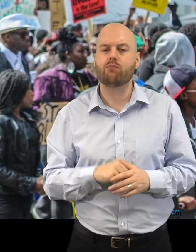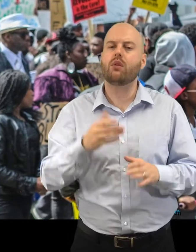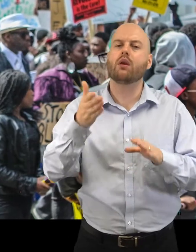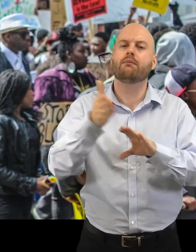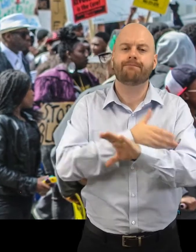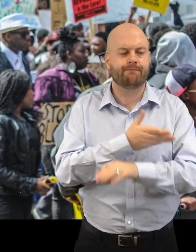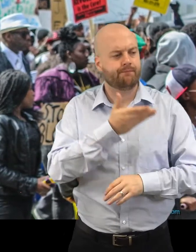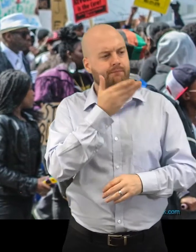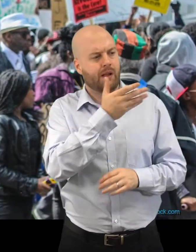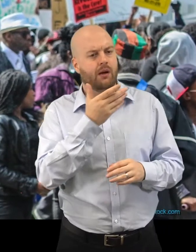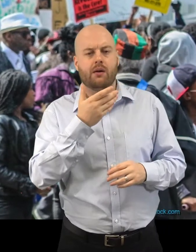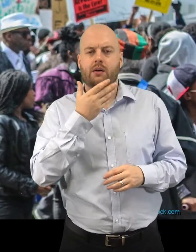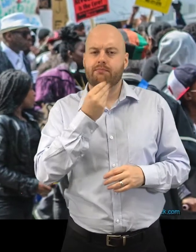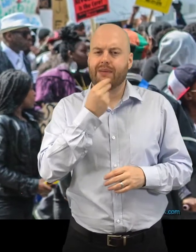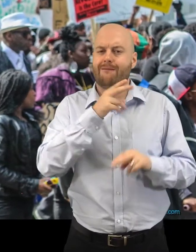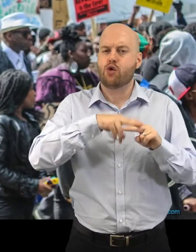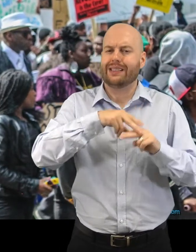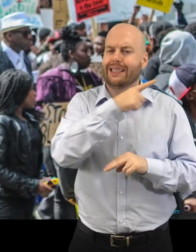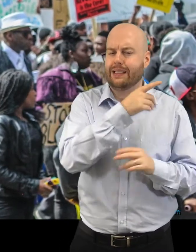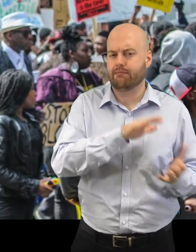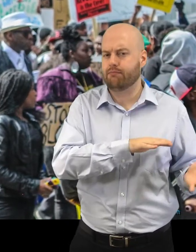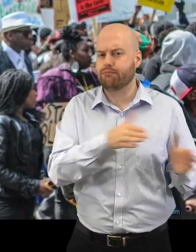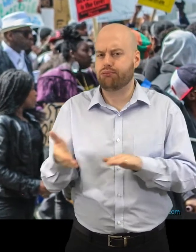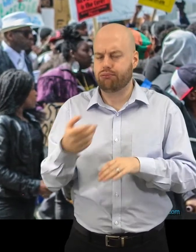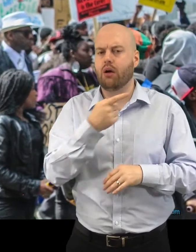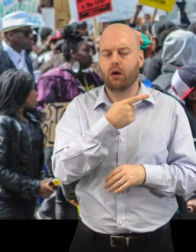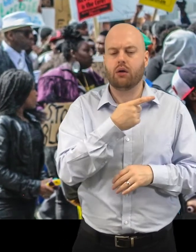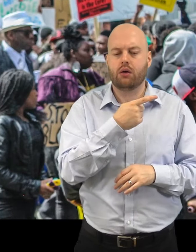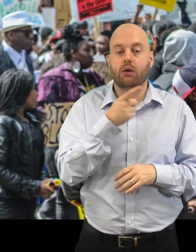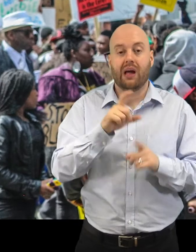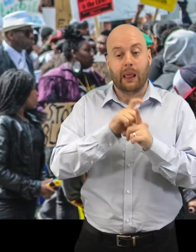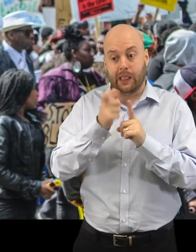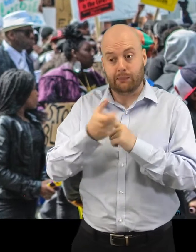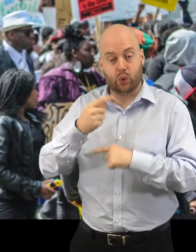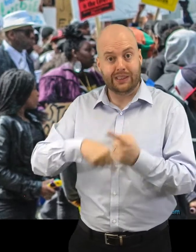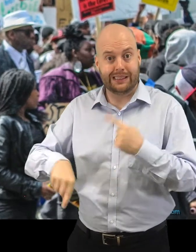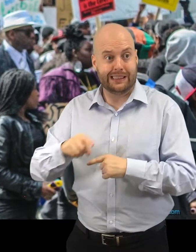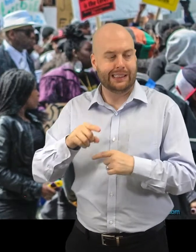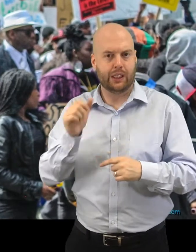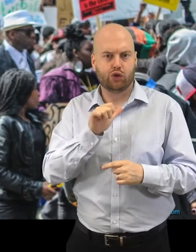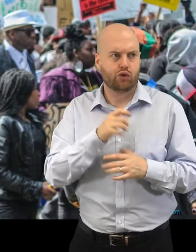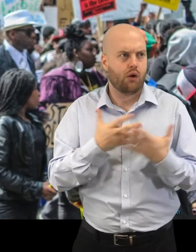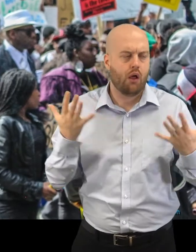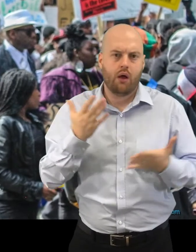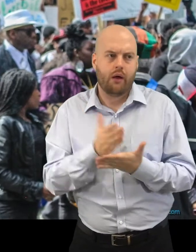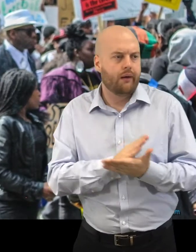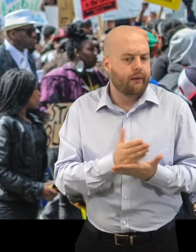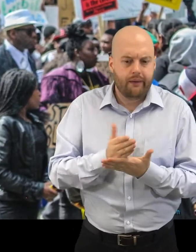intense community unrest and uncertainty, the